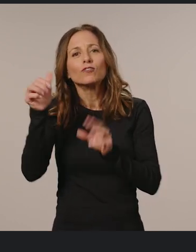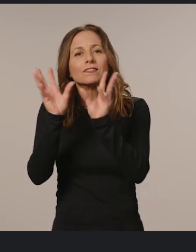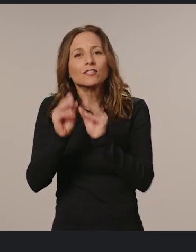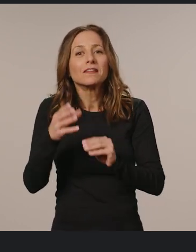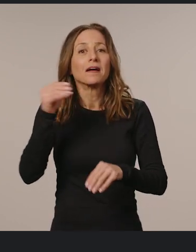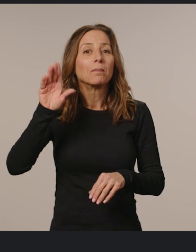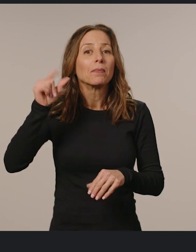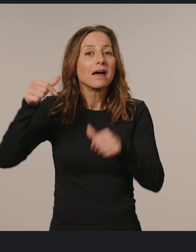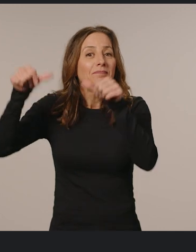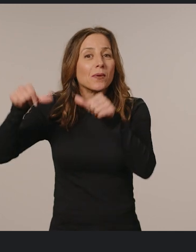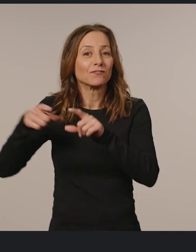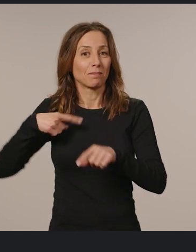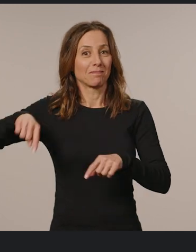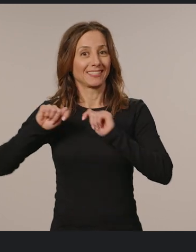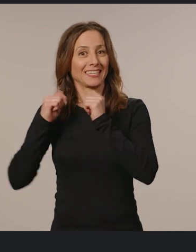blog posts from our team to keep up with what's new.